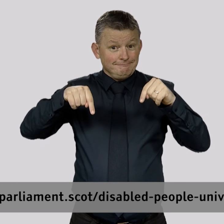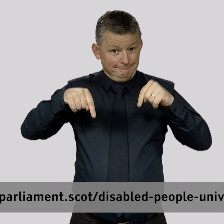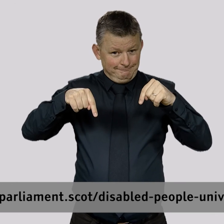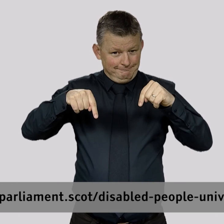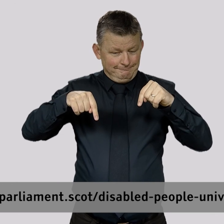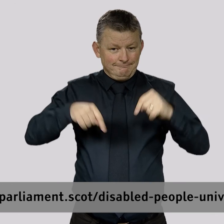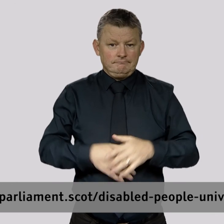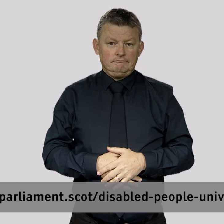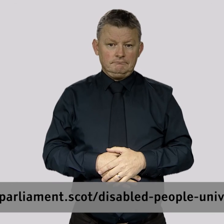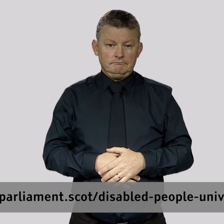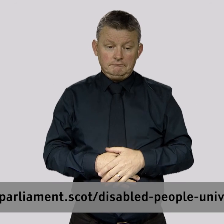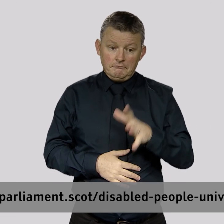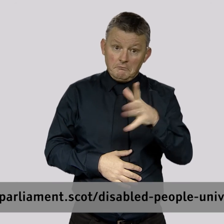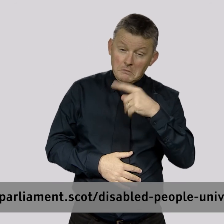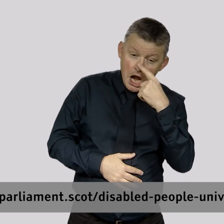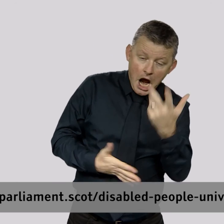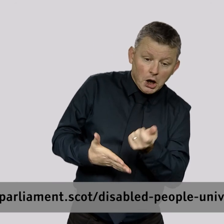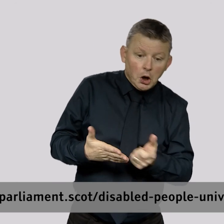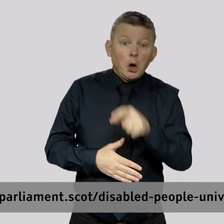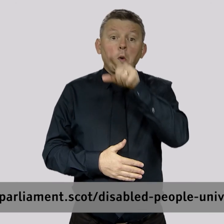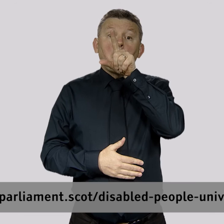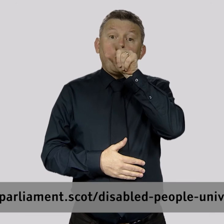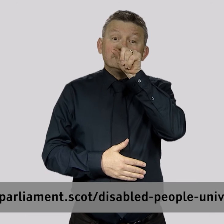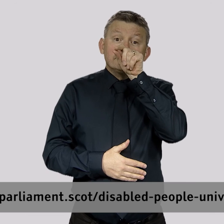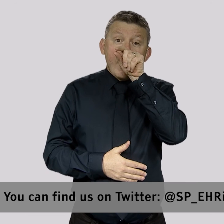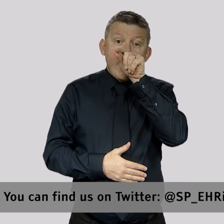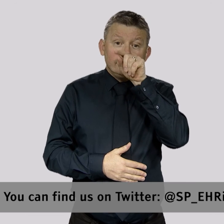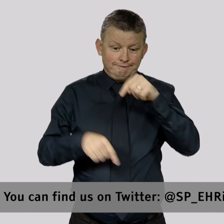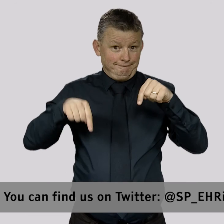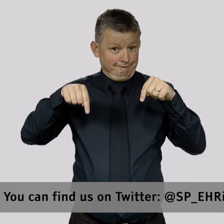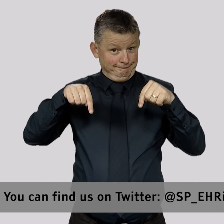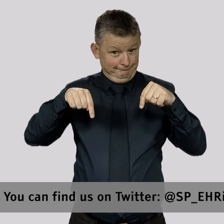.com can find us on Twitter